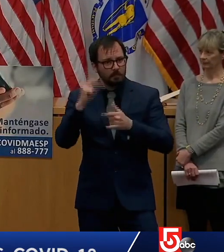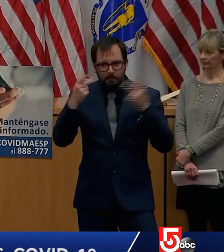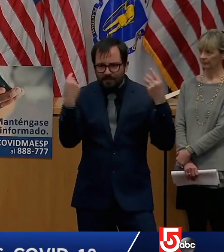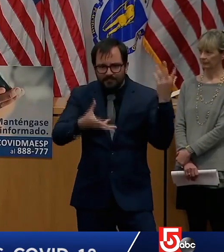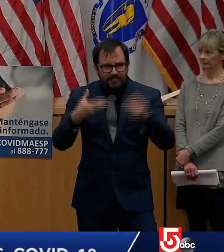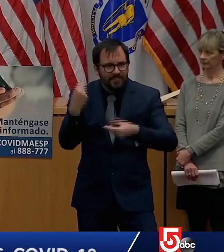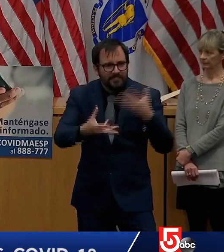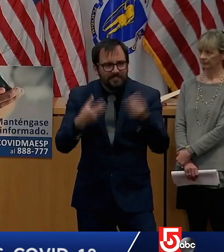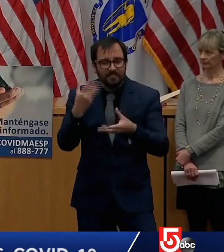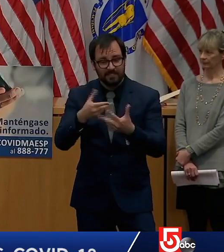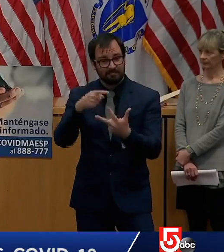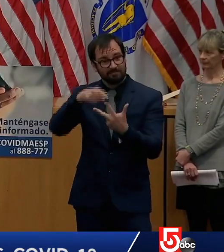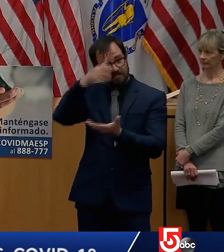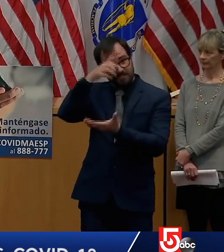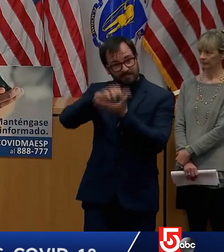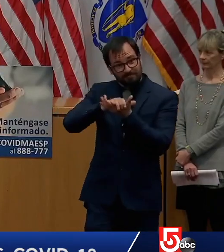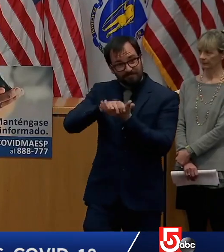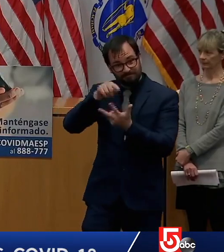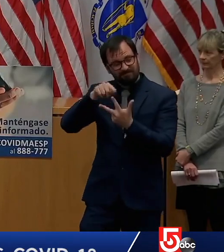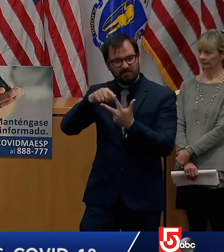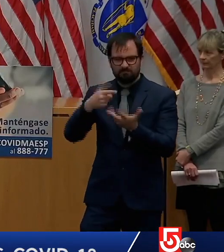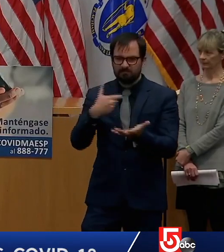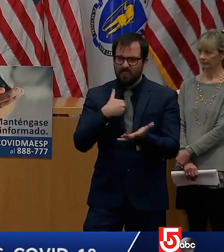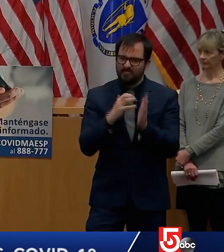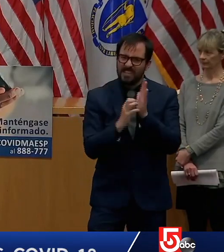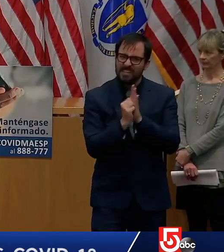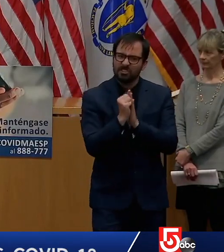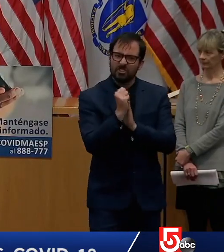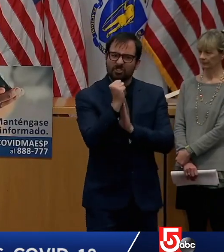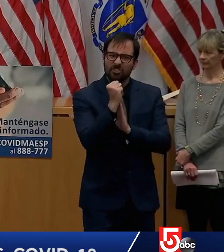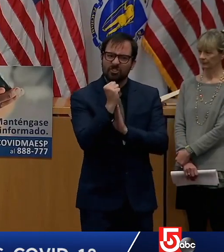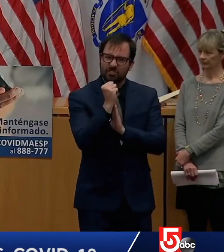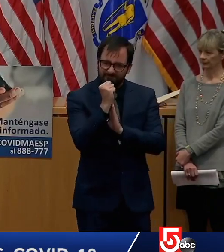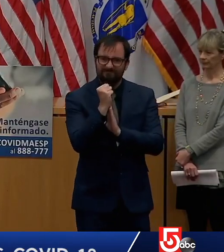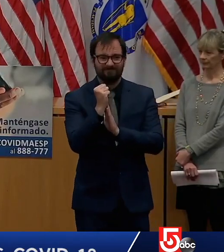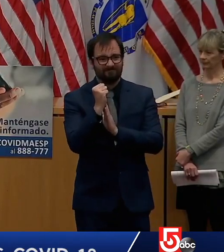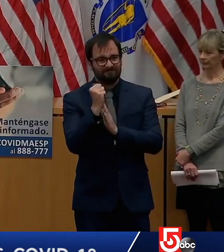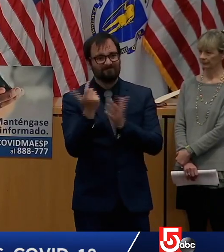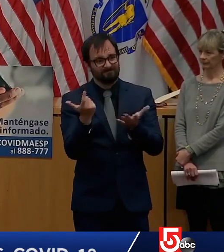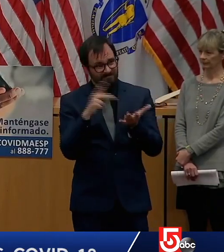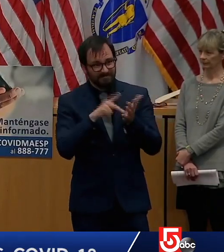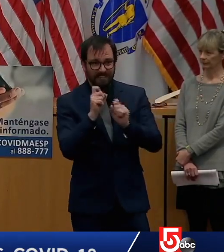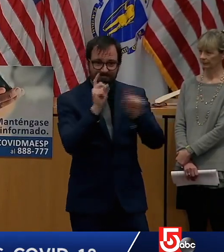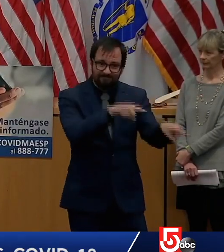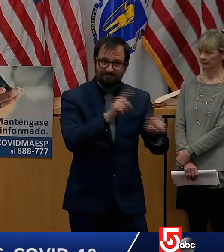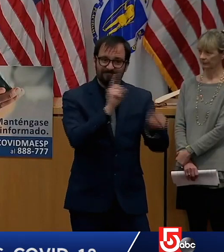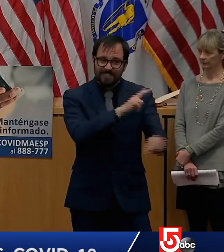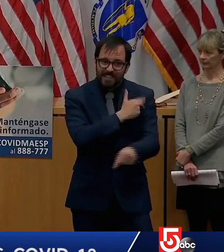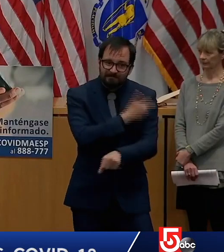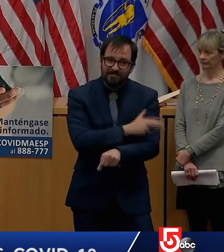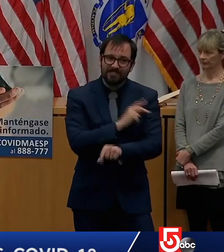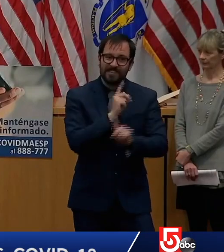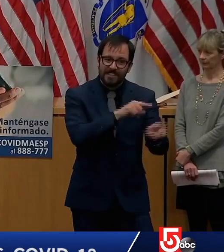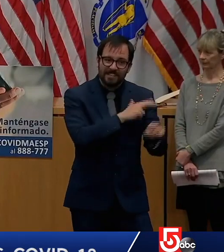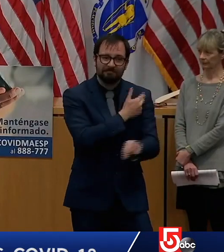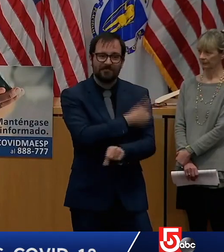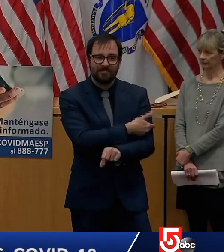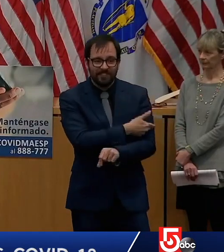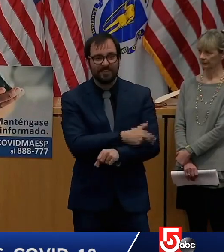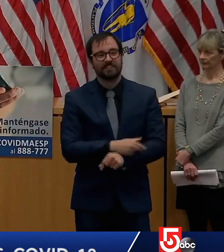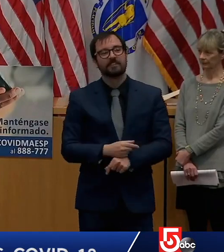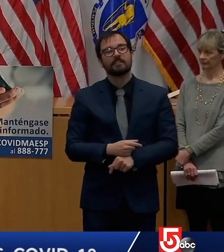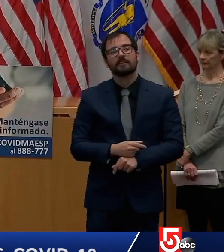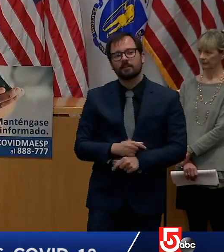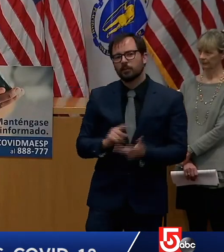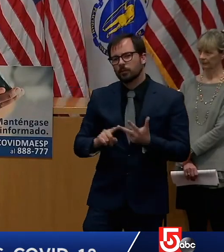masks just in case her child didn't have access to those at work and in the middle of all this she wrote to me just to let me